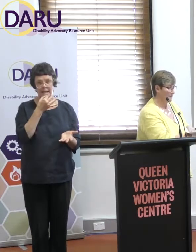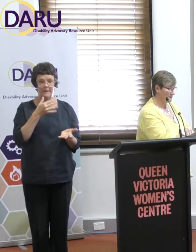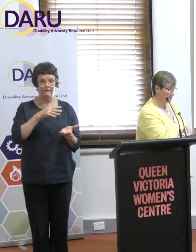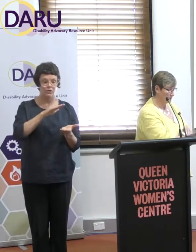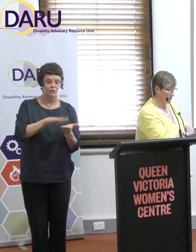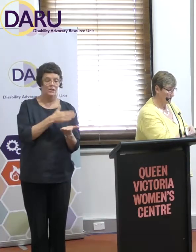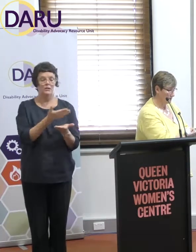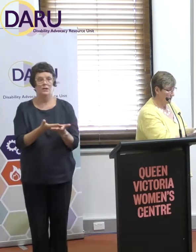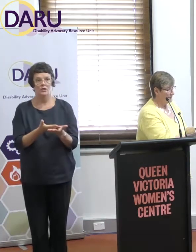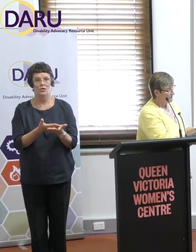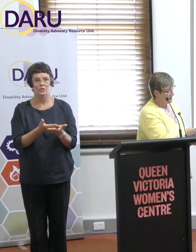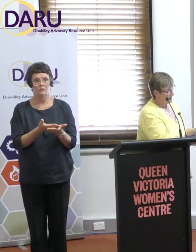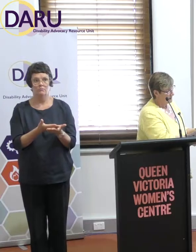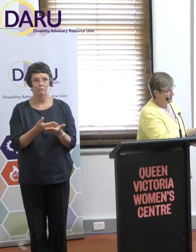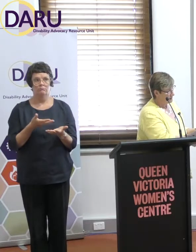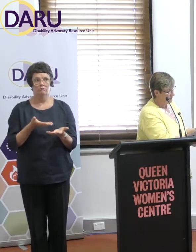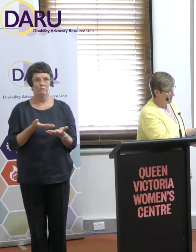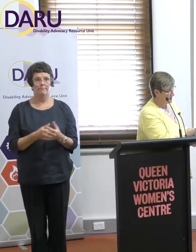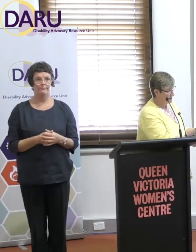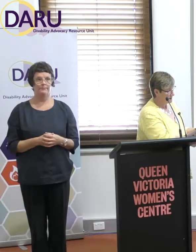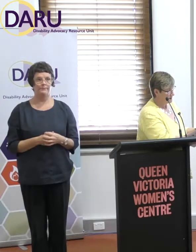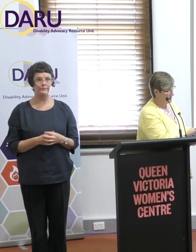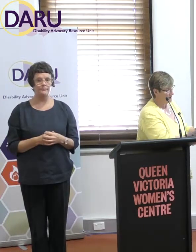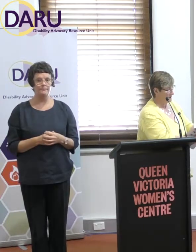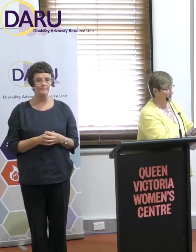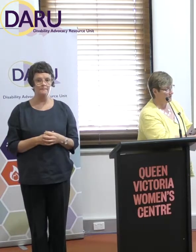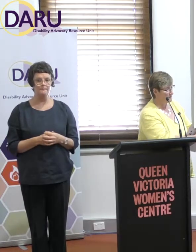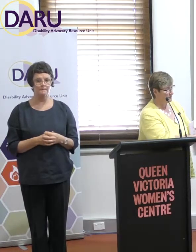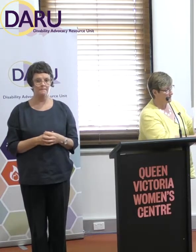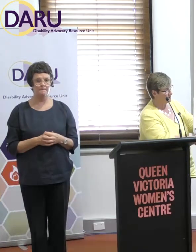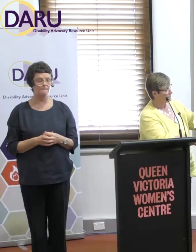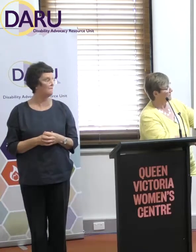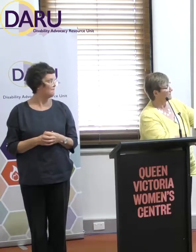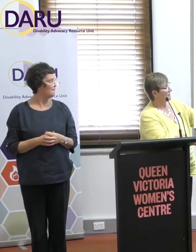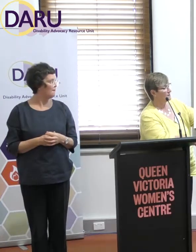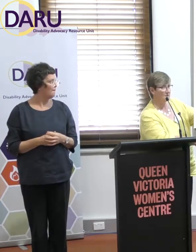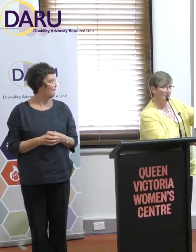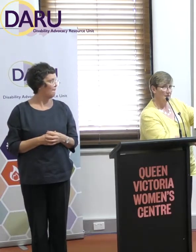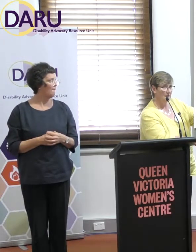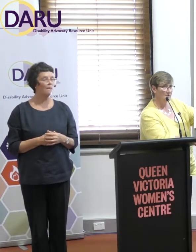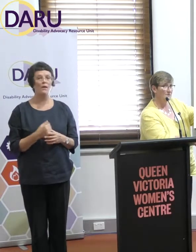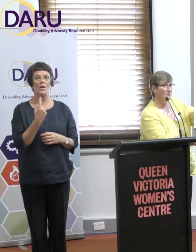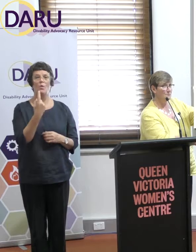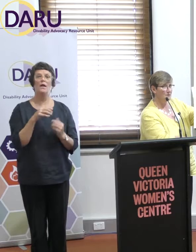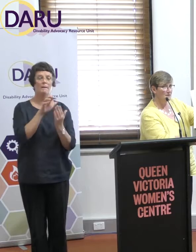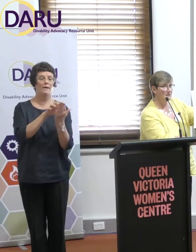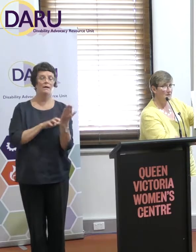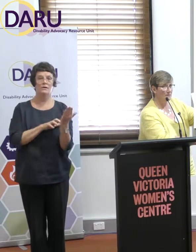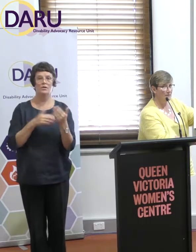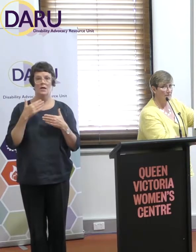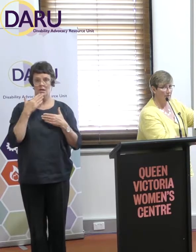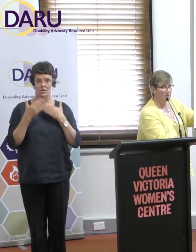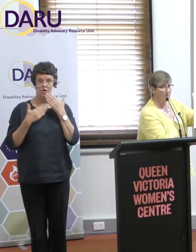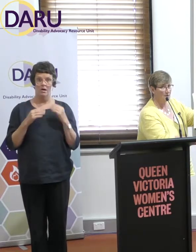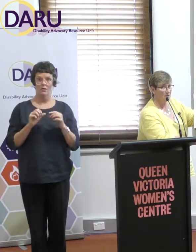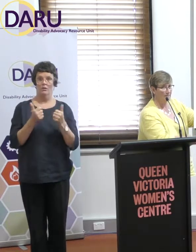main elements in the document. But then, what it is, there's a useful thing, which is one of the pages, is a good description in easy